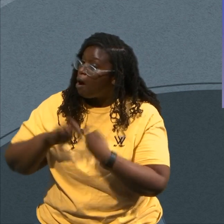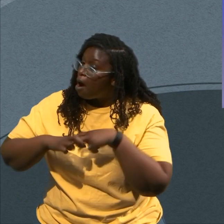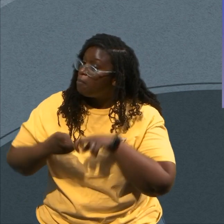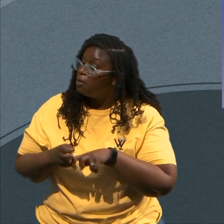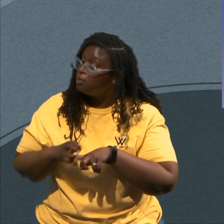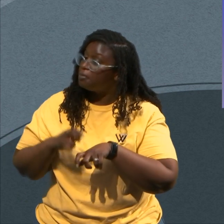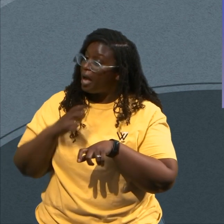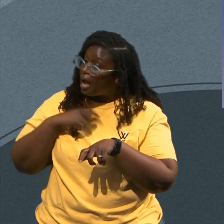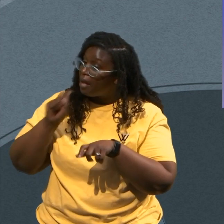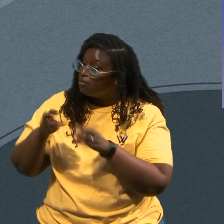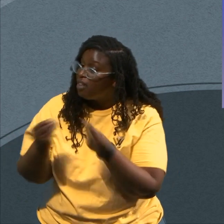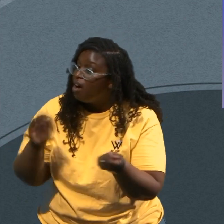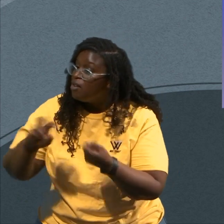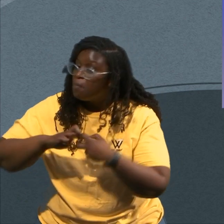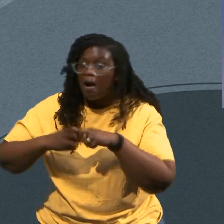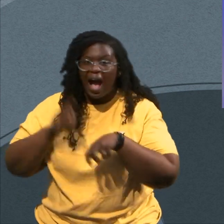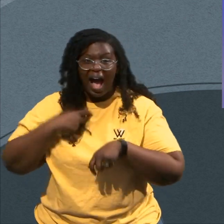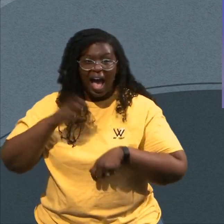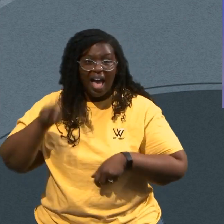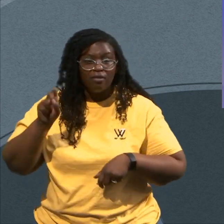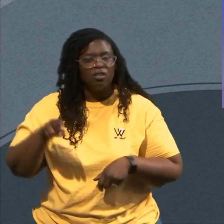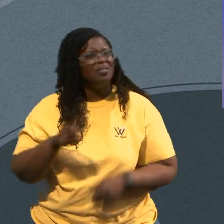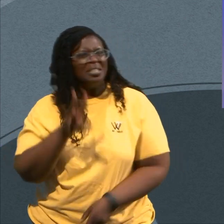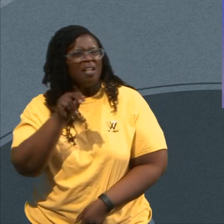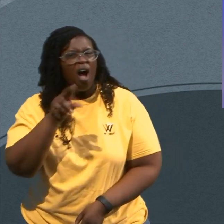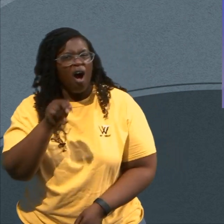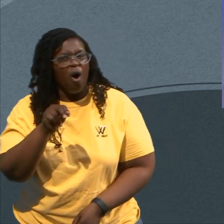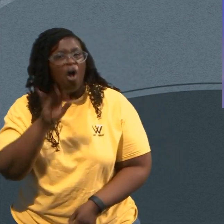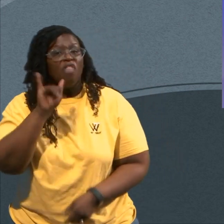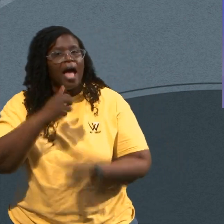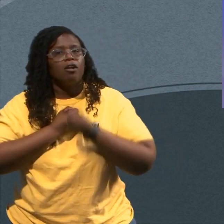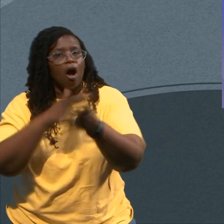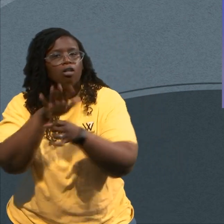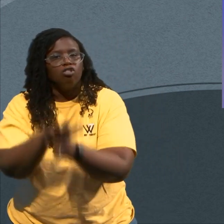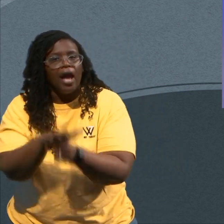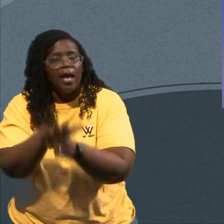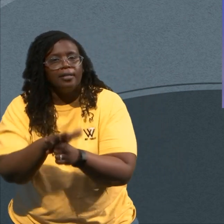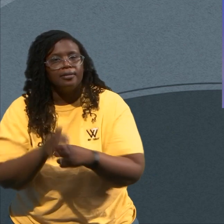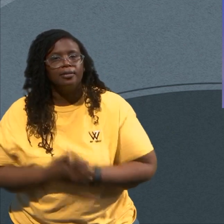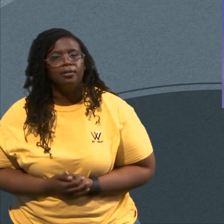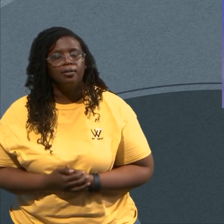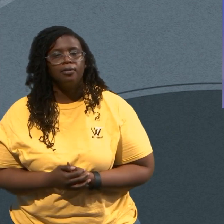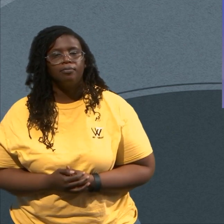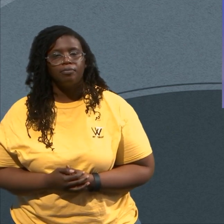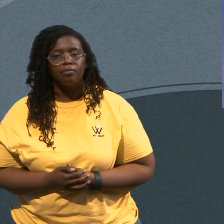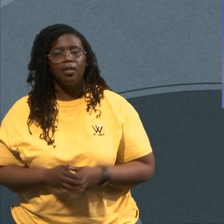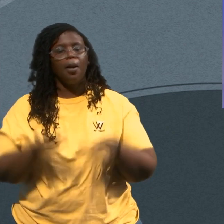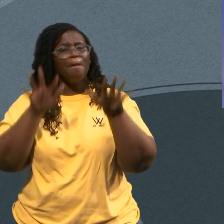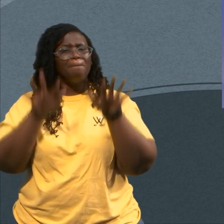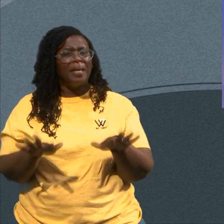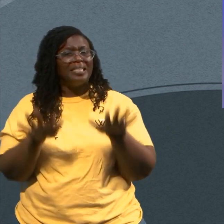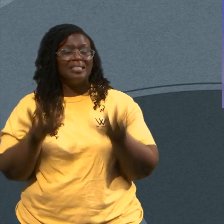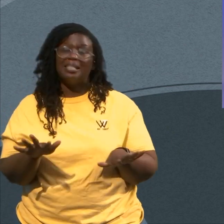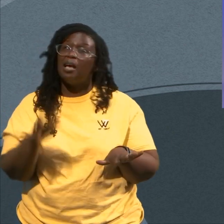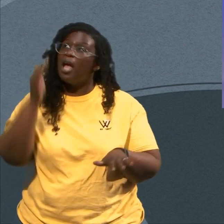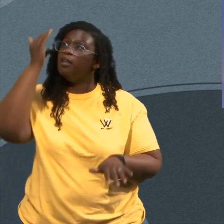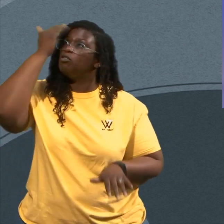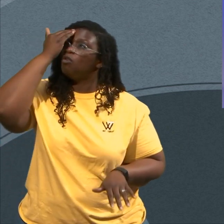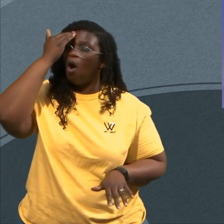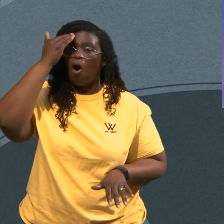Can I Tell You The Blessing Of Be Still And Know That I Am God Can Can I Tell You The First Thing That Should Hit Your Spirit If I Could Be